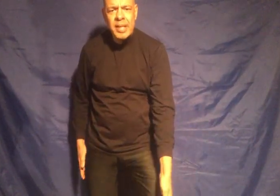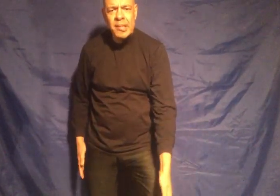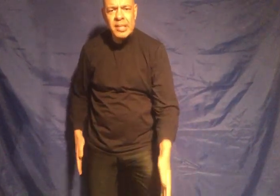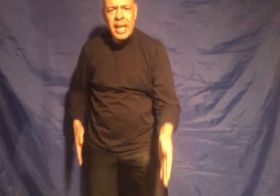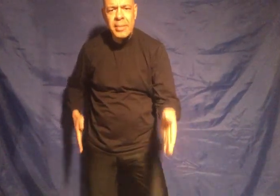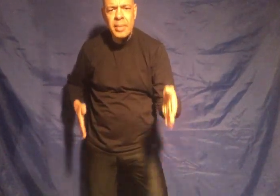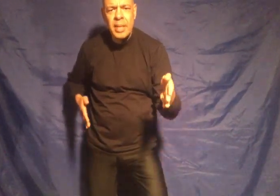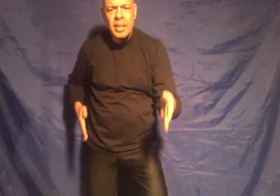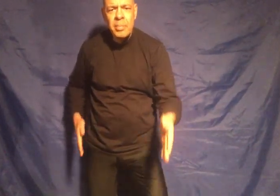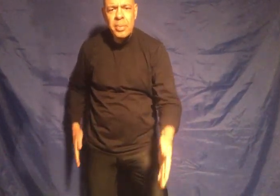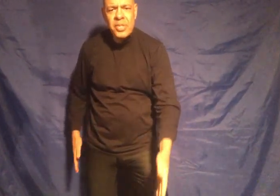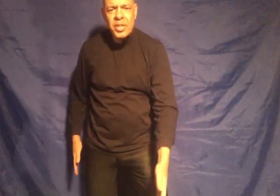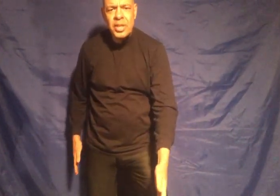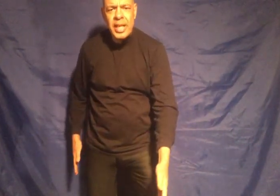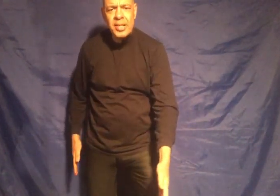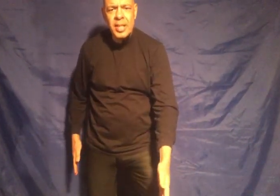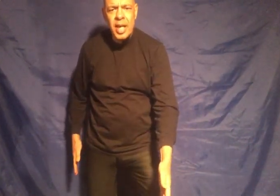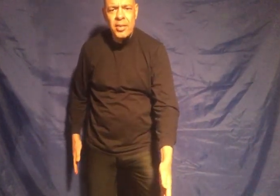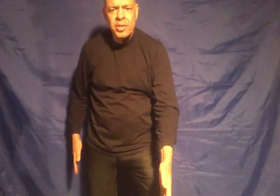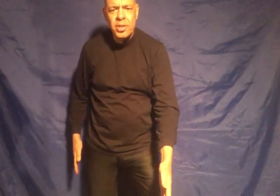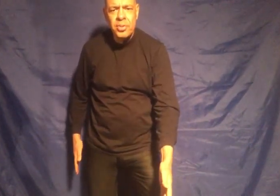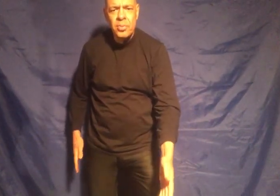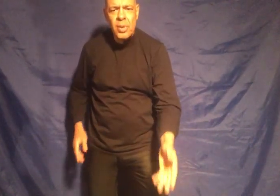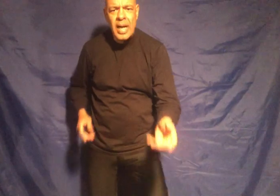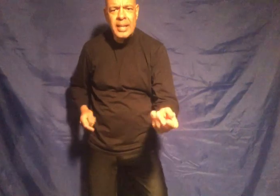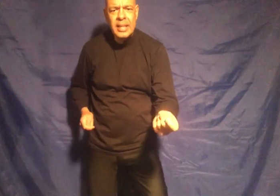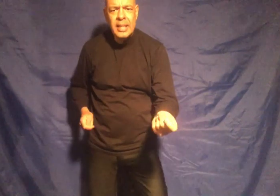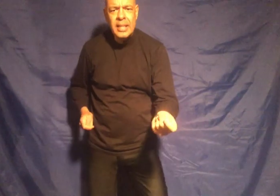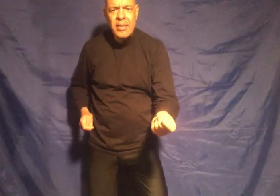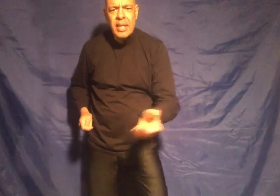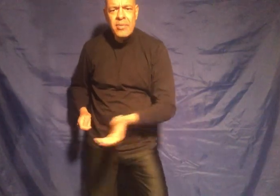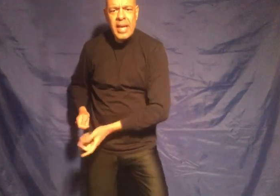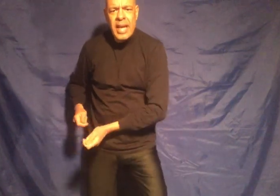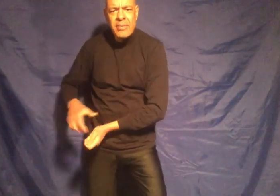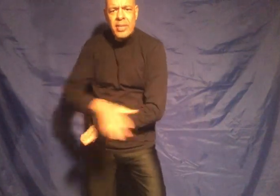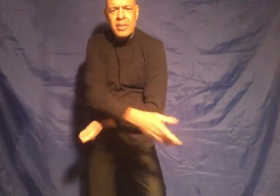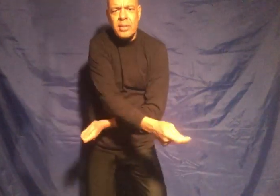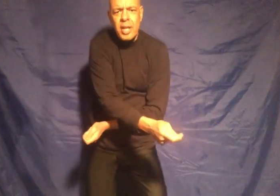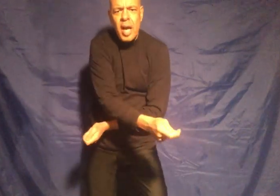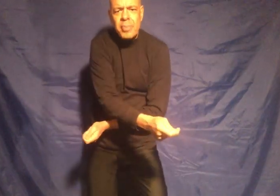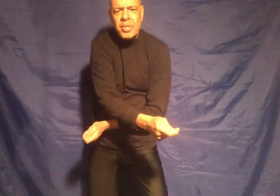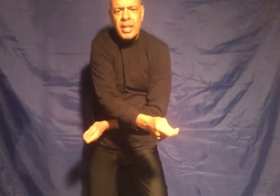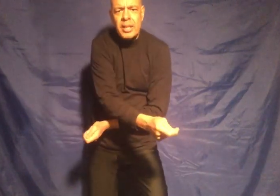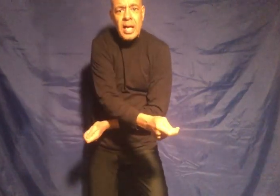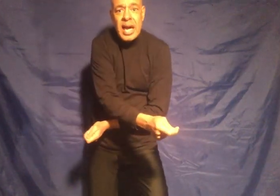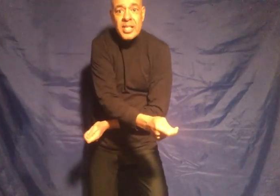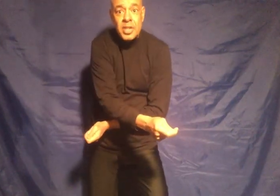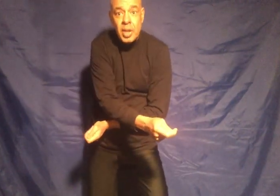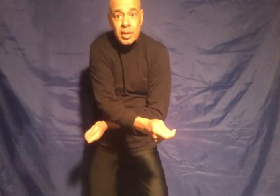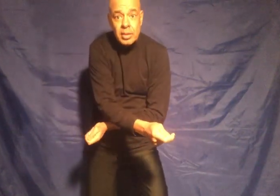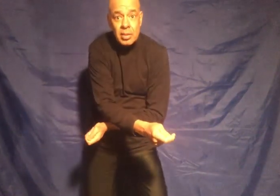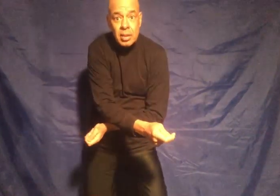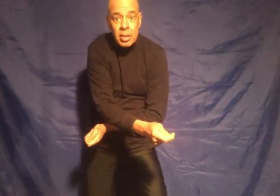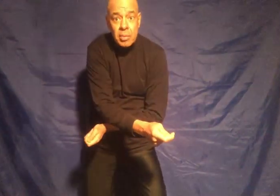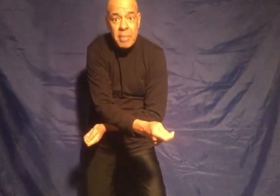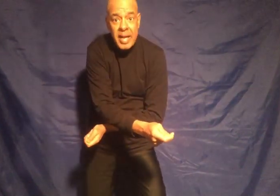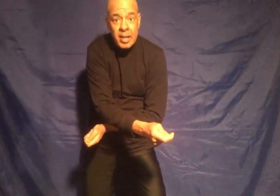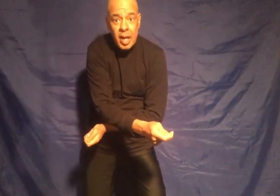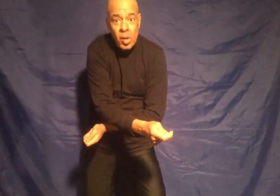in the same position as the other two why if I have it the opposite I start met all